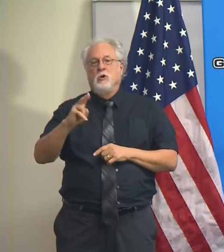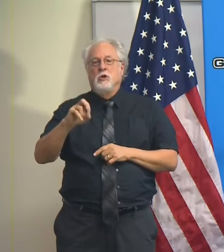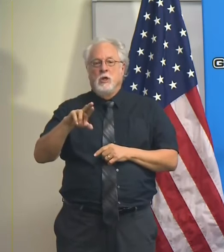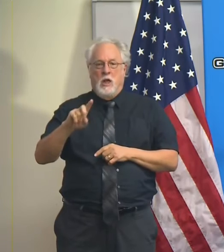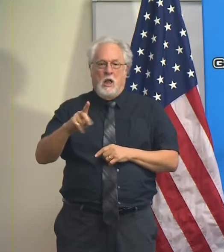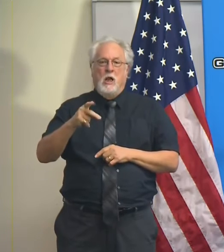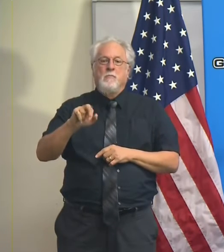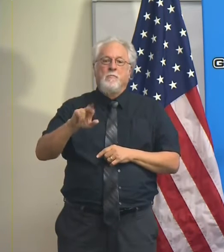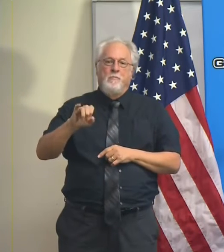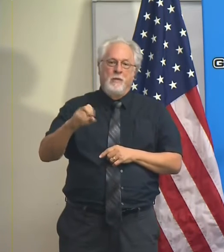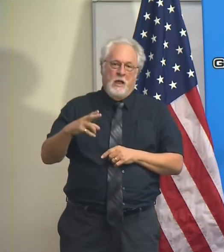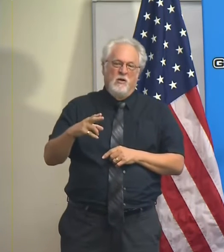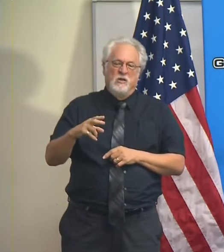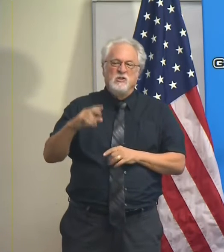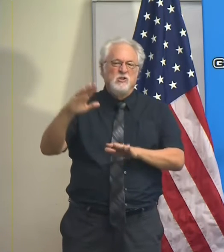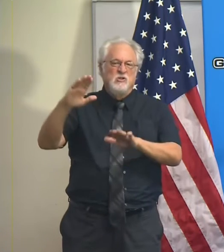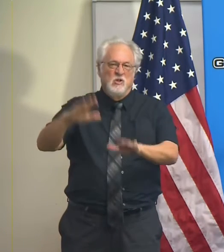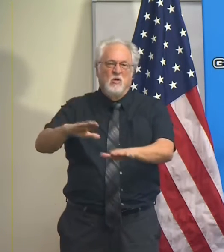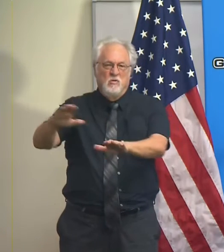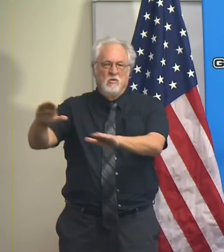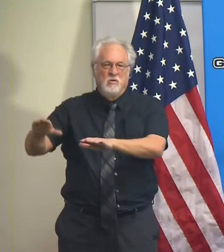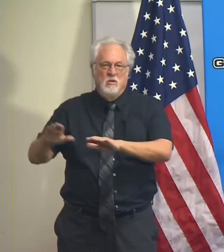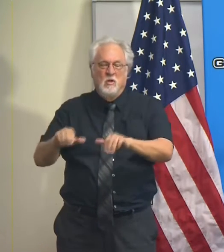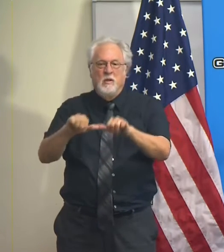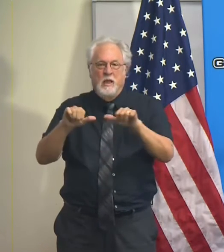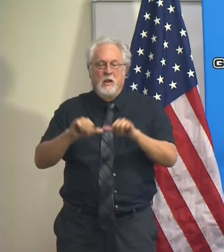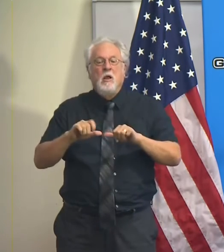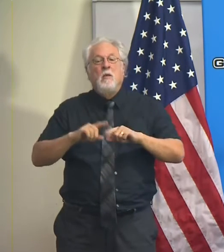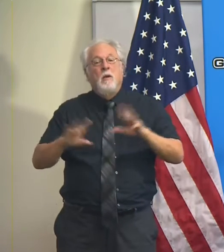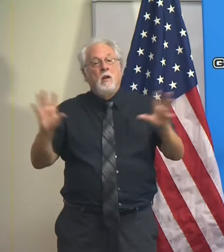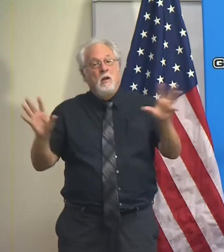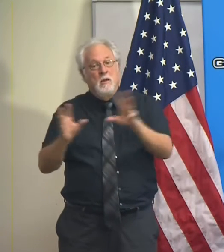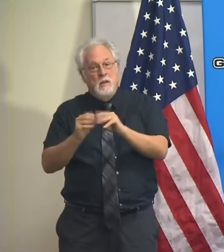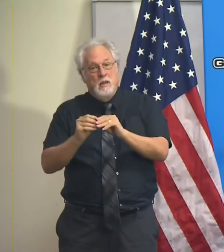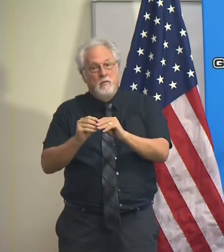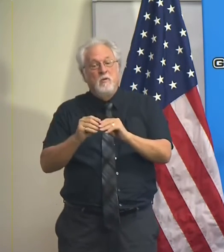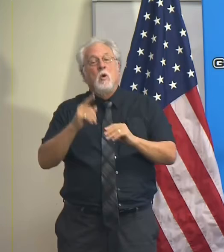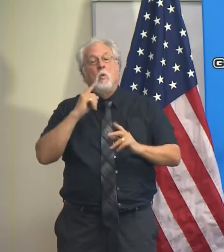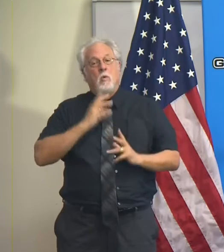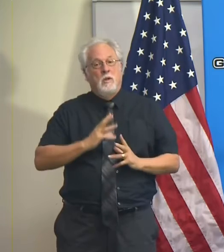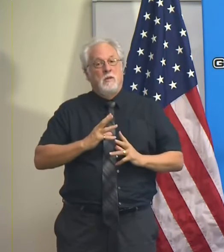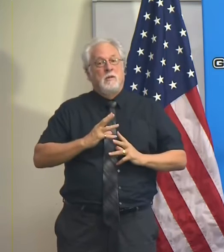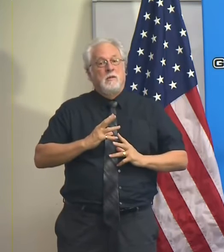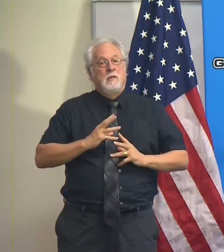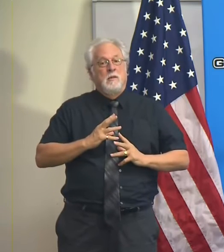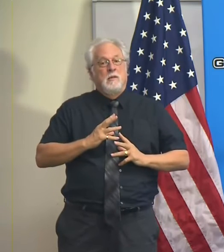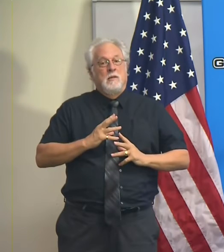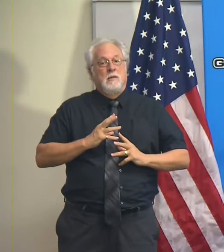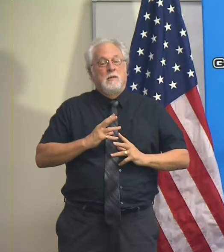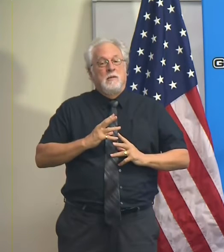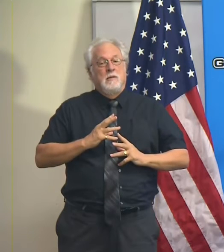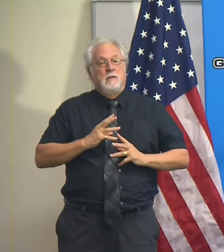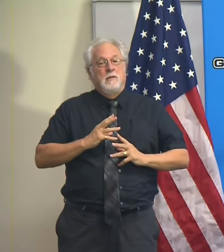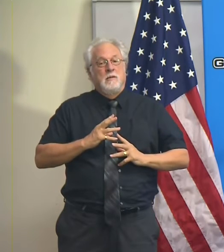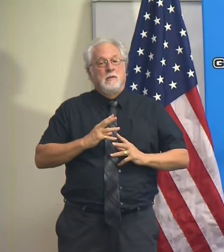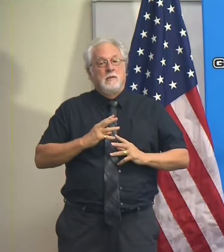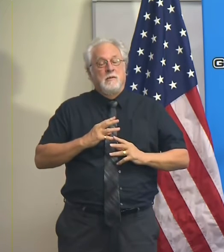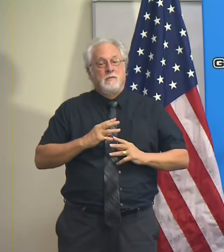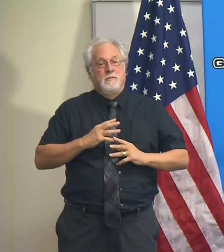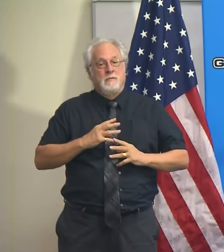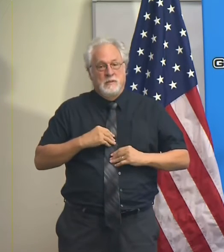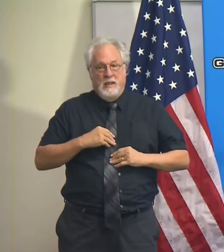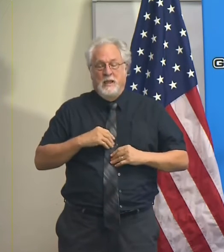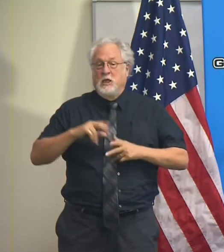few other places as well. But all in all we'll we'll take the the